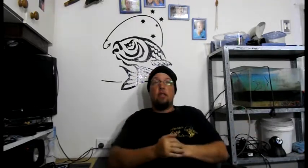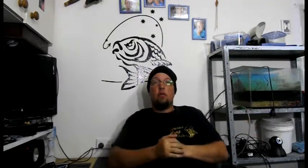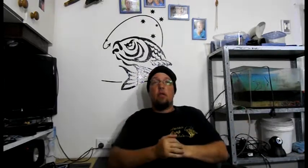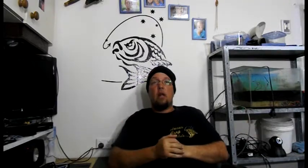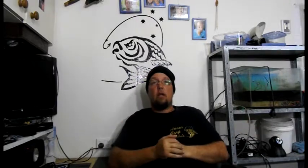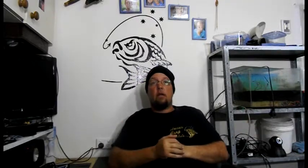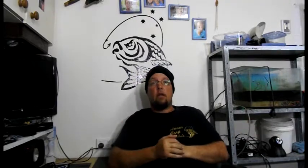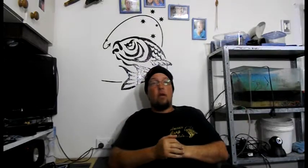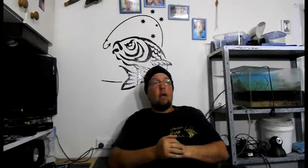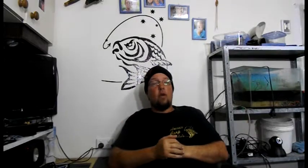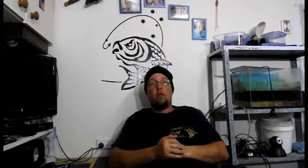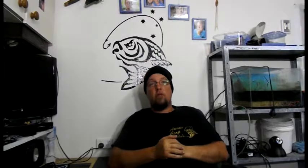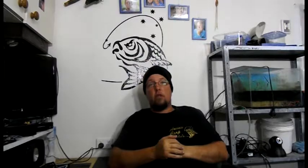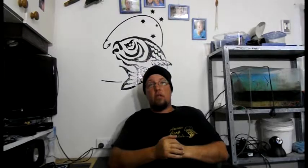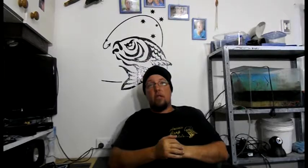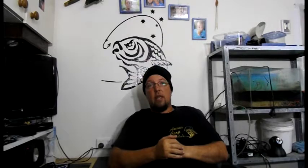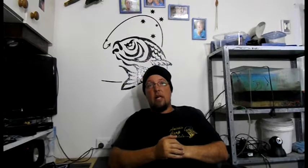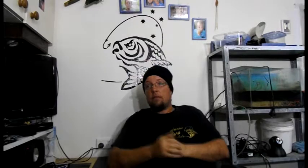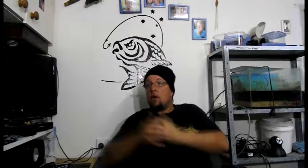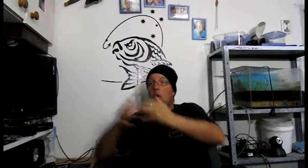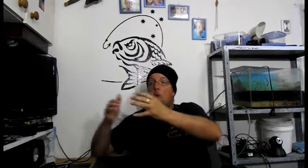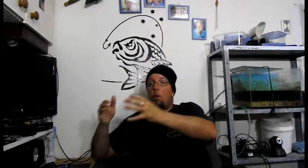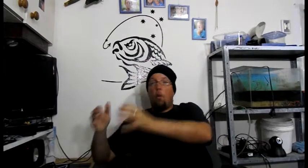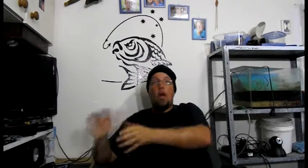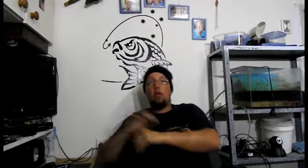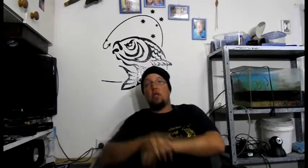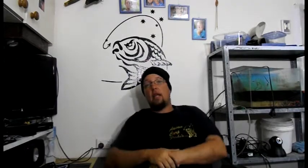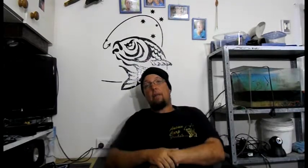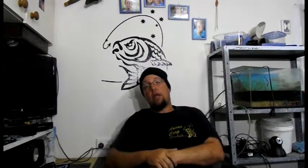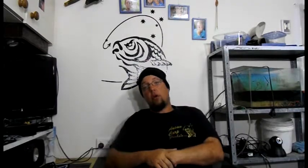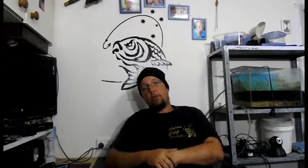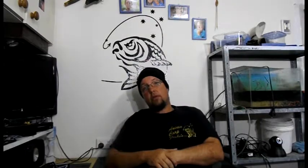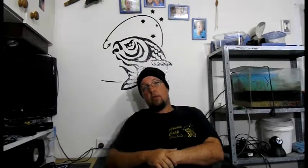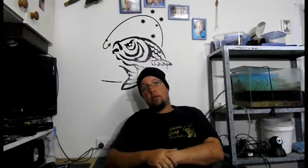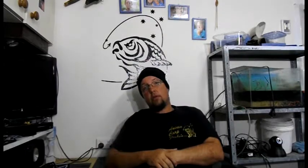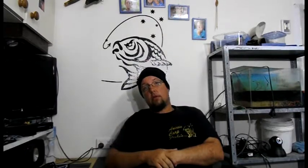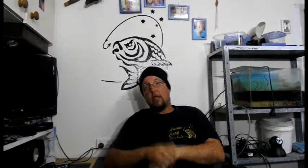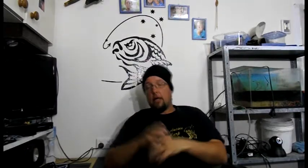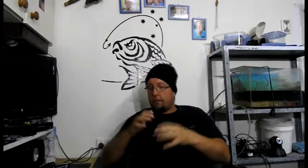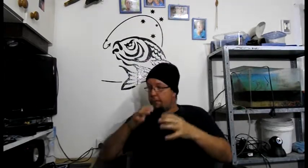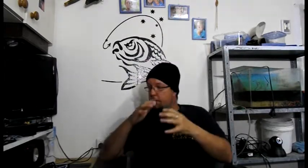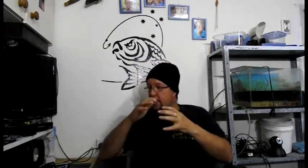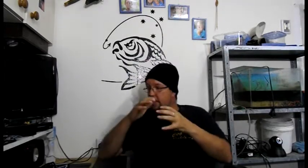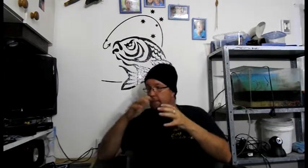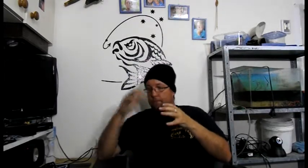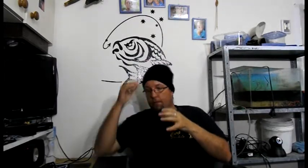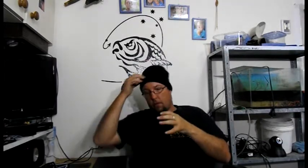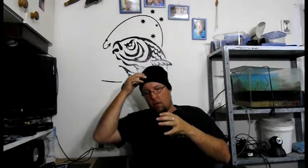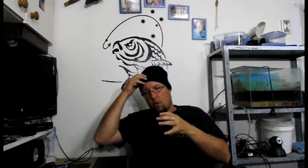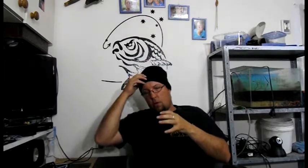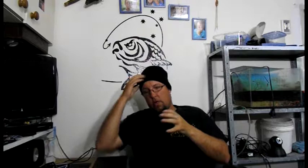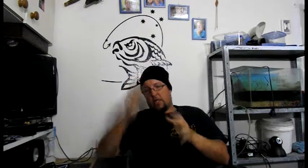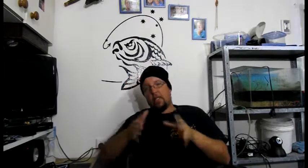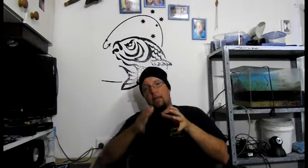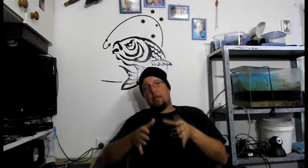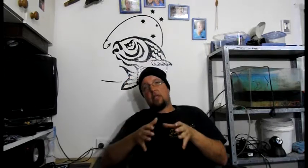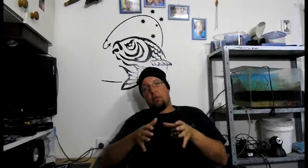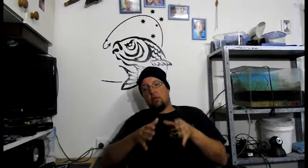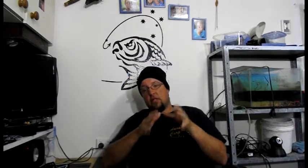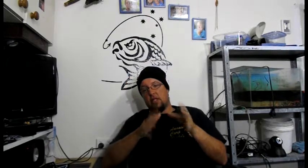you're looking at over $100 an alarm. Why couldn't that be an option? You know, we could set up these ponds and these